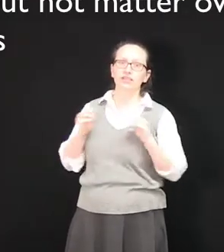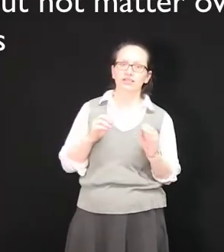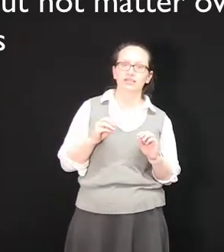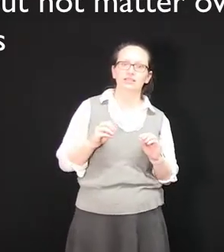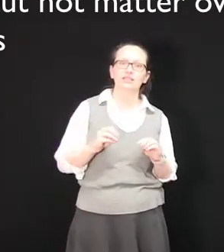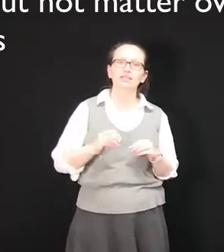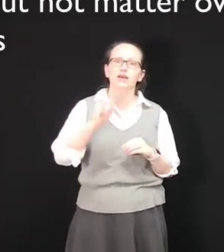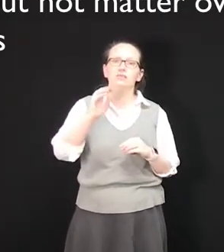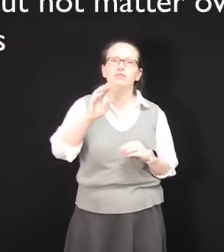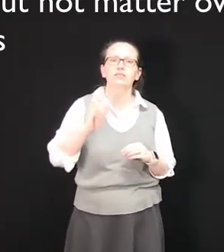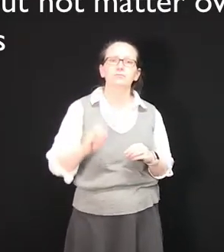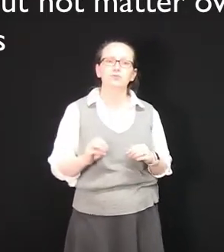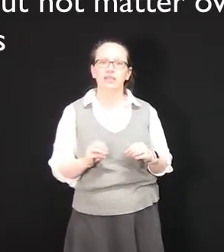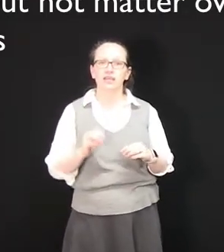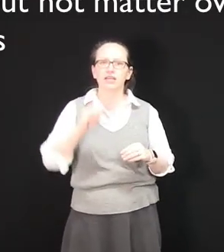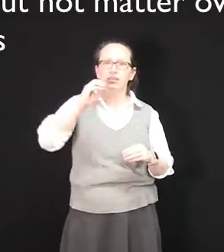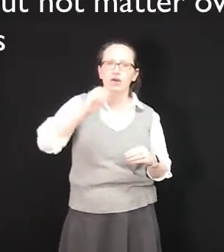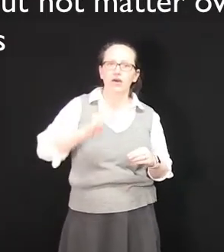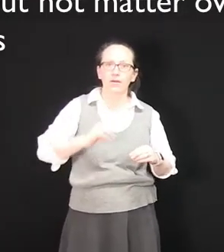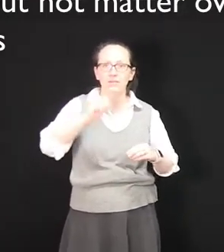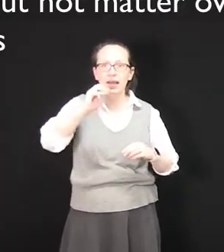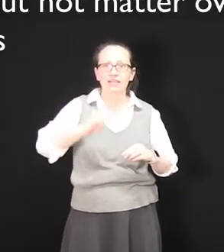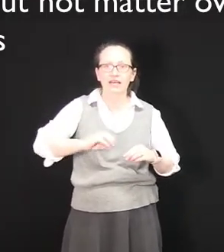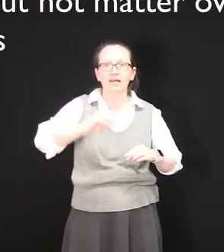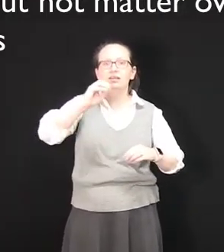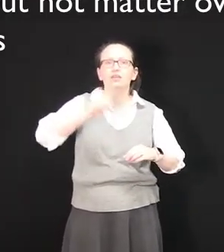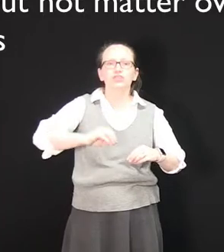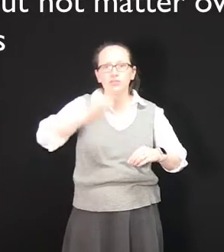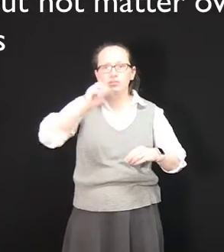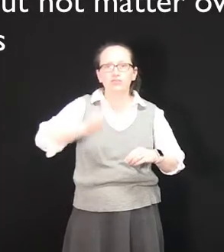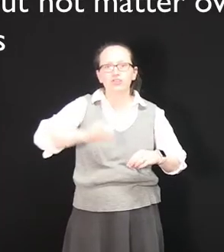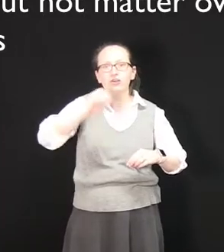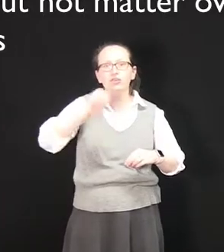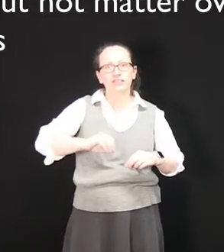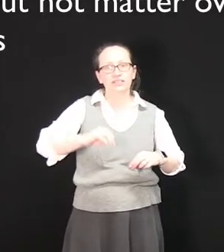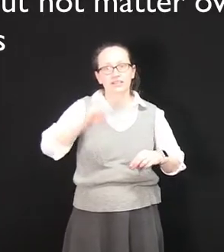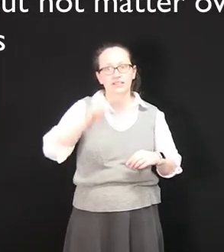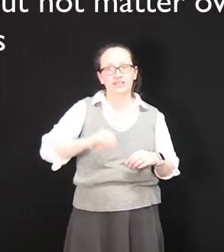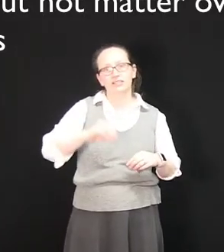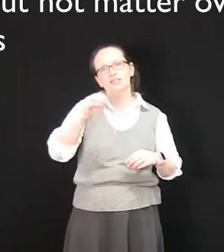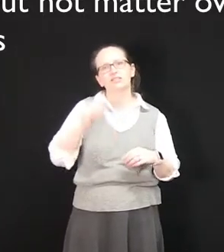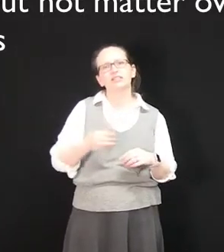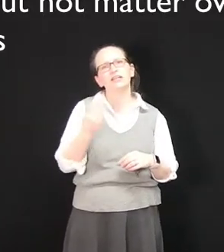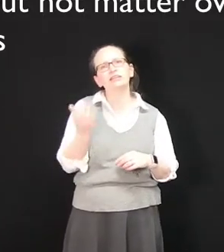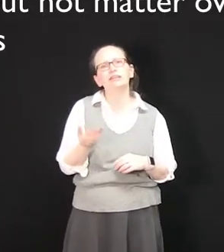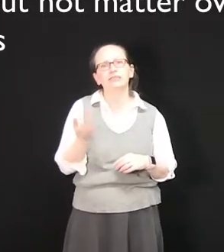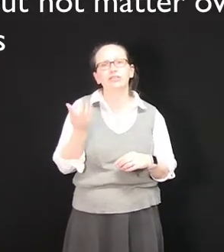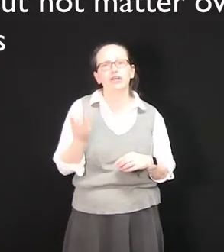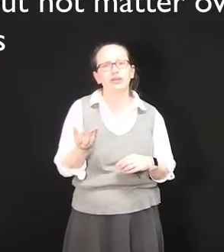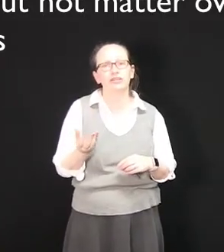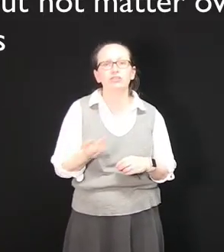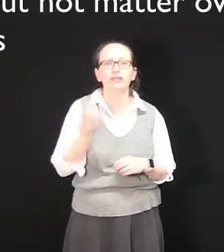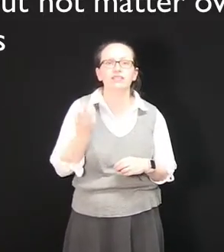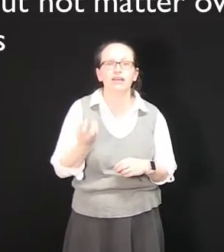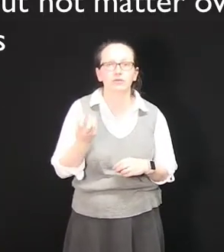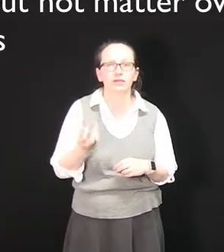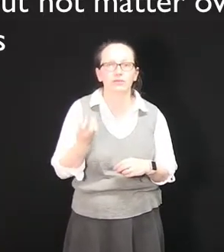distances whereas as we'll see the matter just moves short distances and is continually returning to its equilibrium